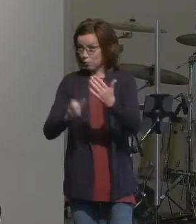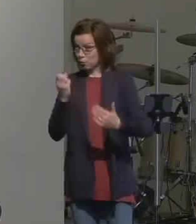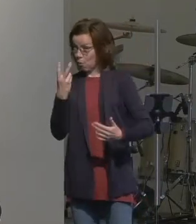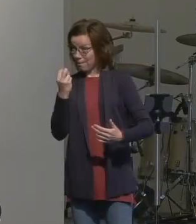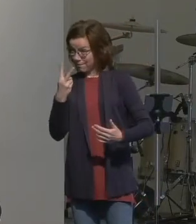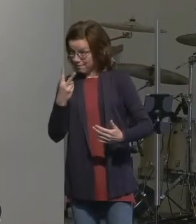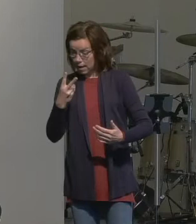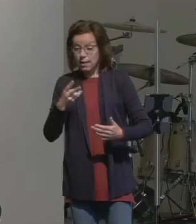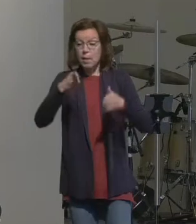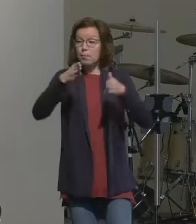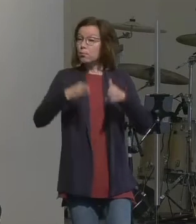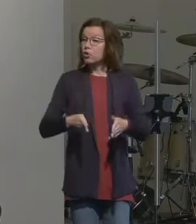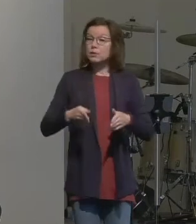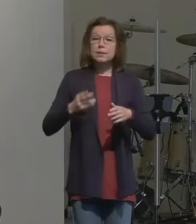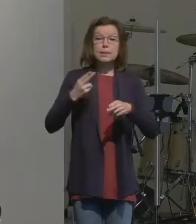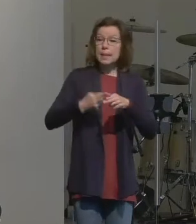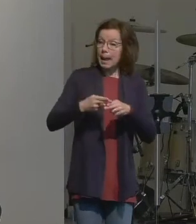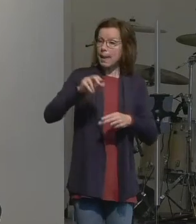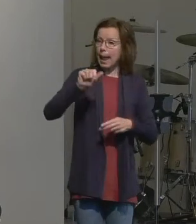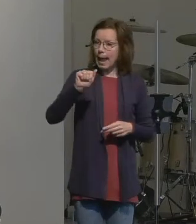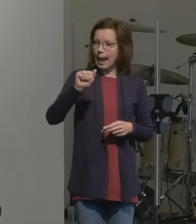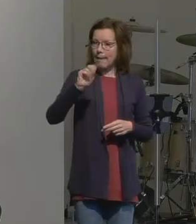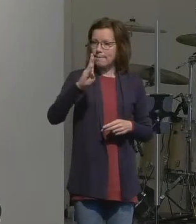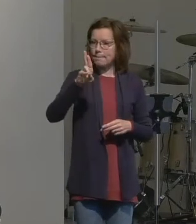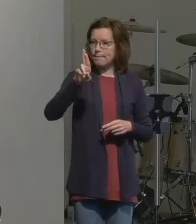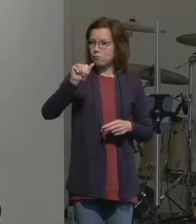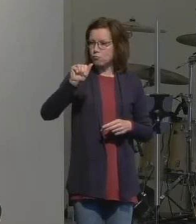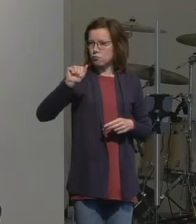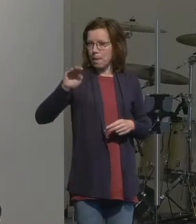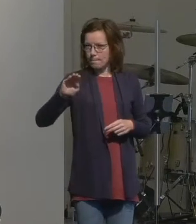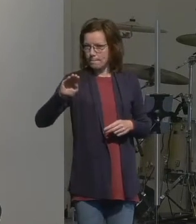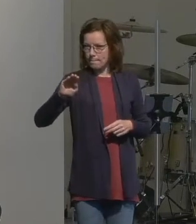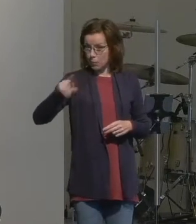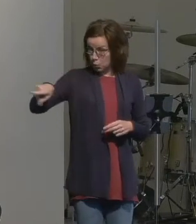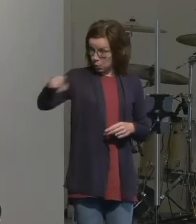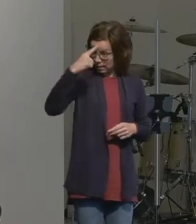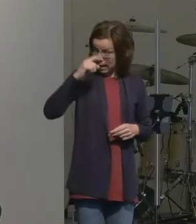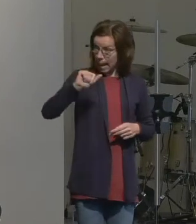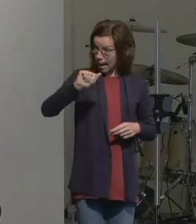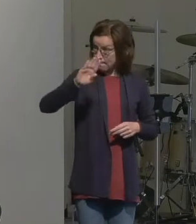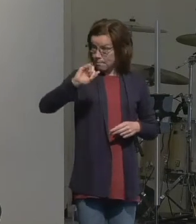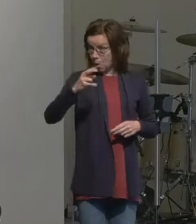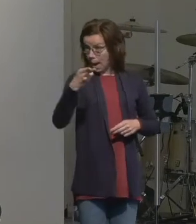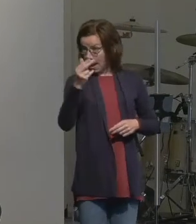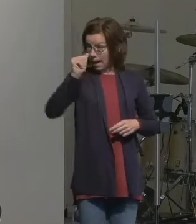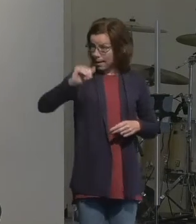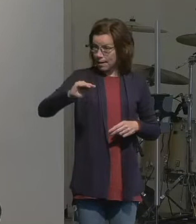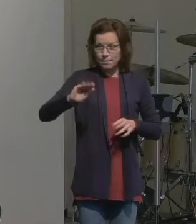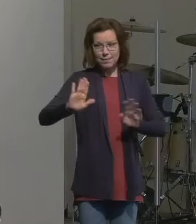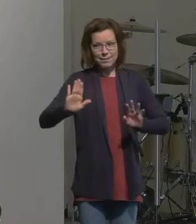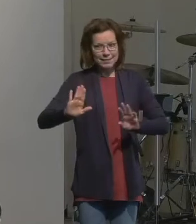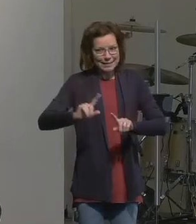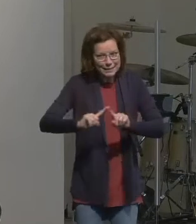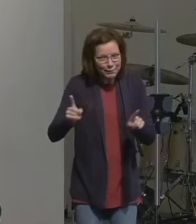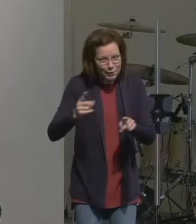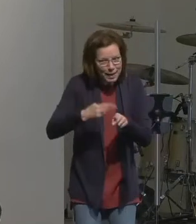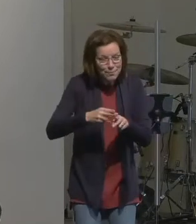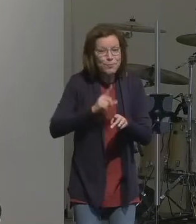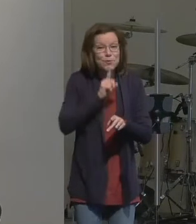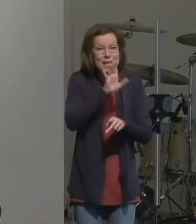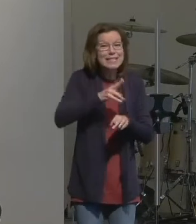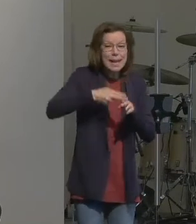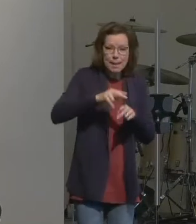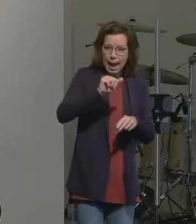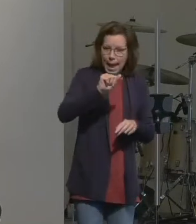I say Abram, and I'm not making a mistake for those of you who say, no, his name is Abraham. When we arrive in chapter 12, his name is actually